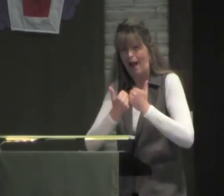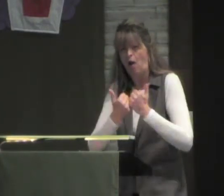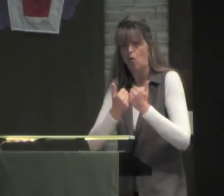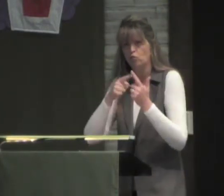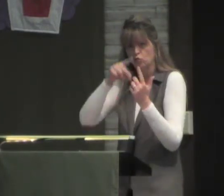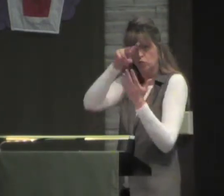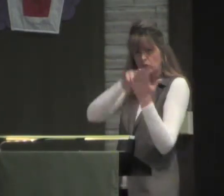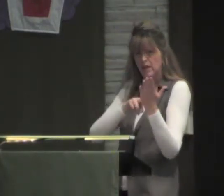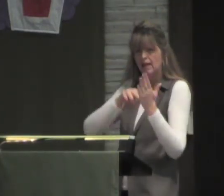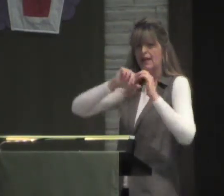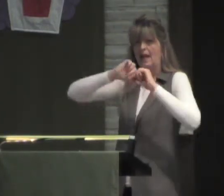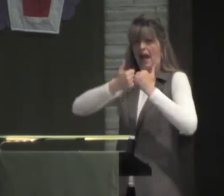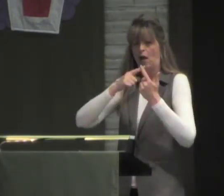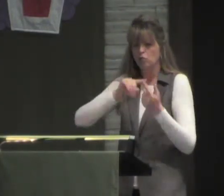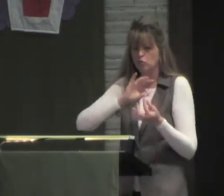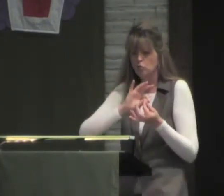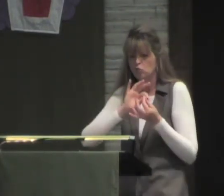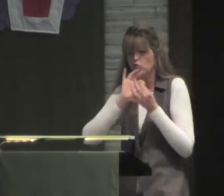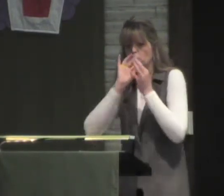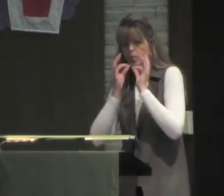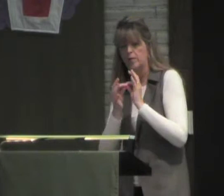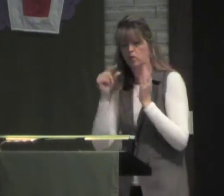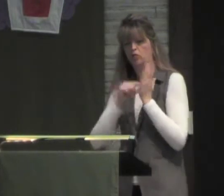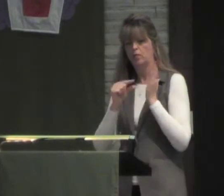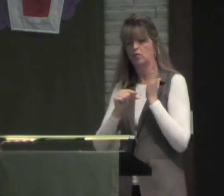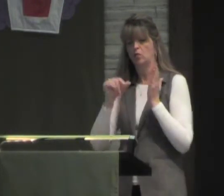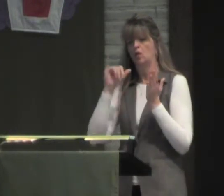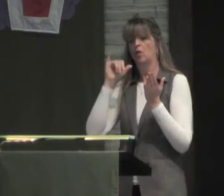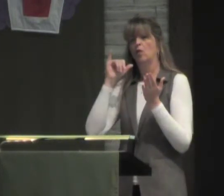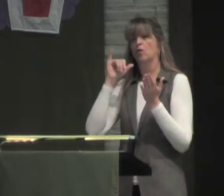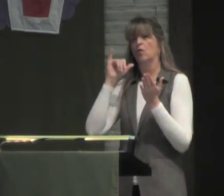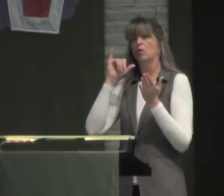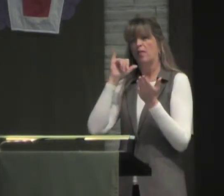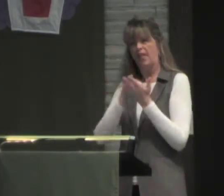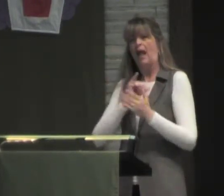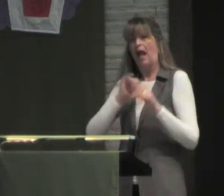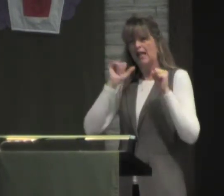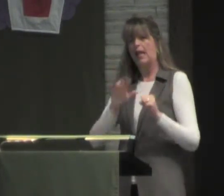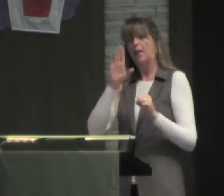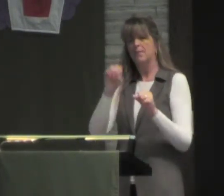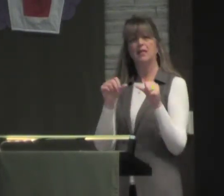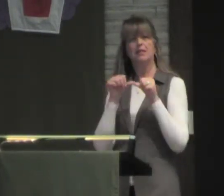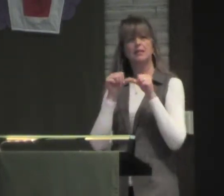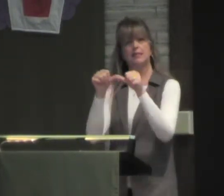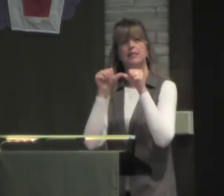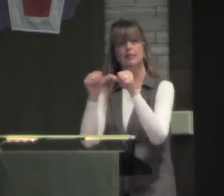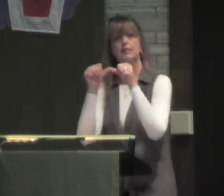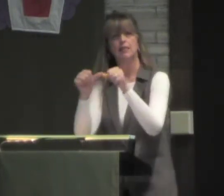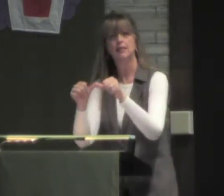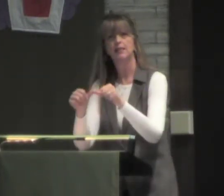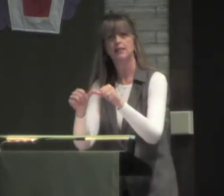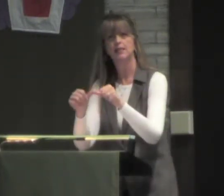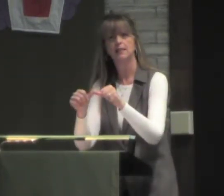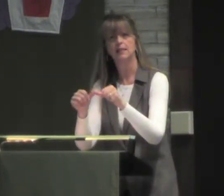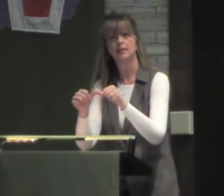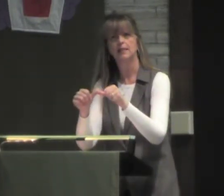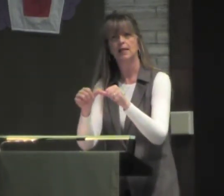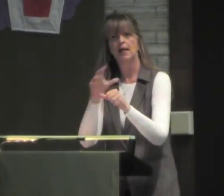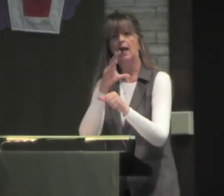because I want to know how to read and interpret scripture so that I can try my very